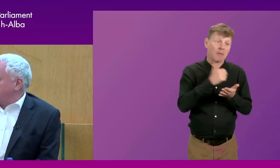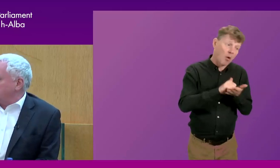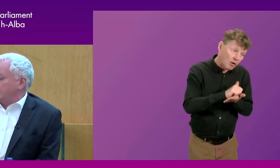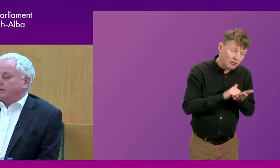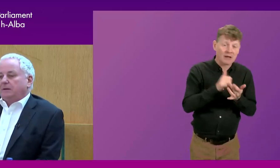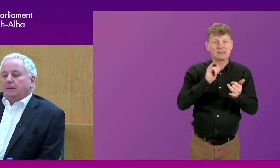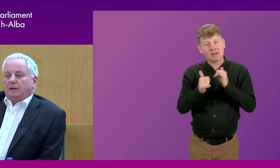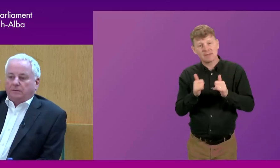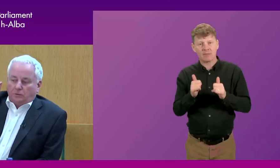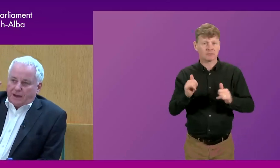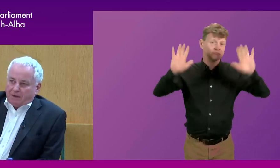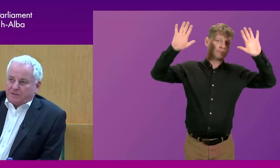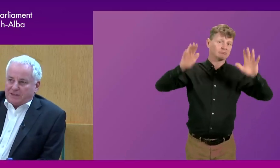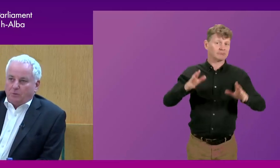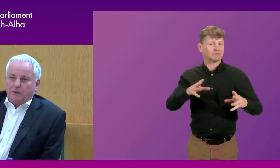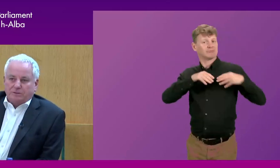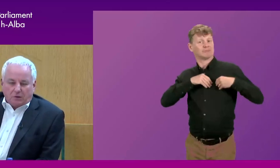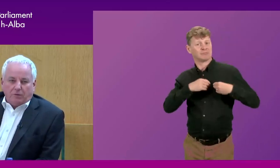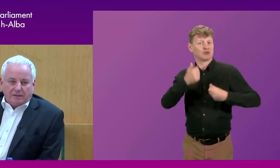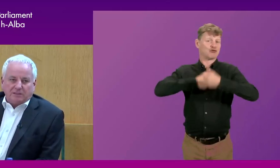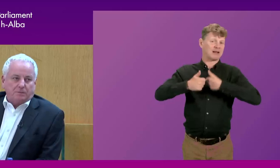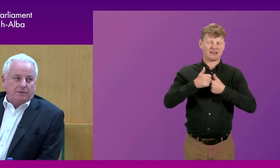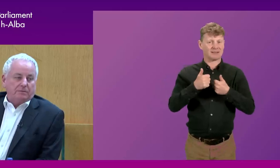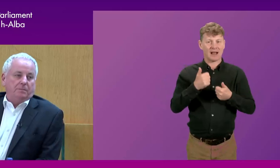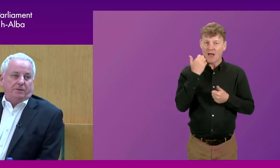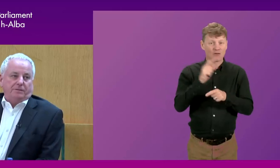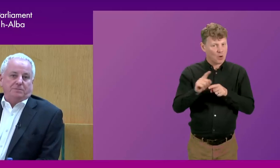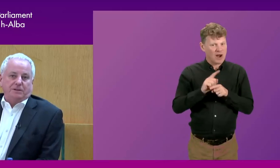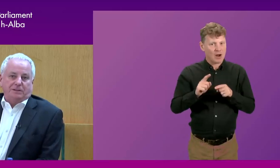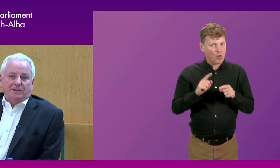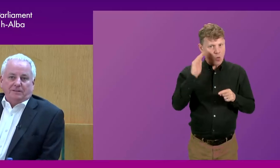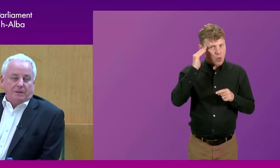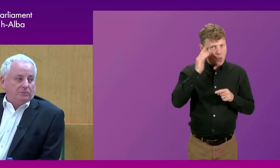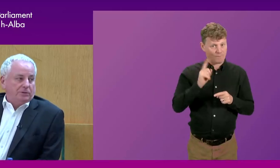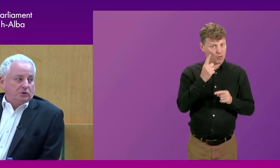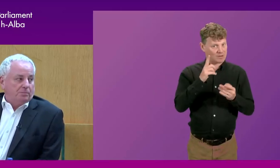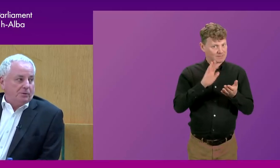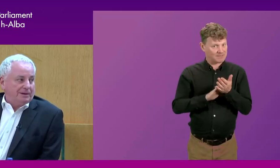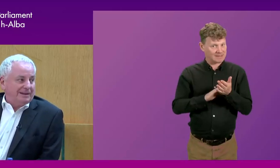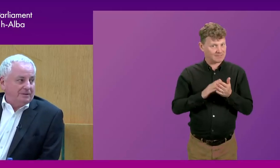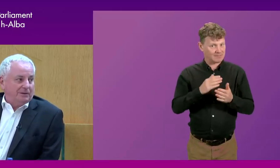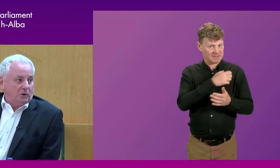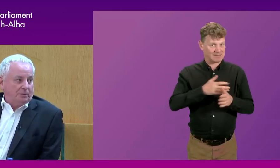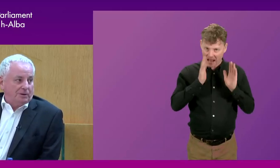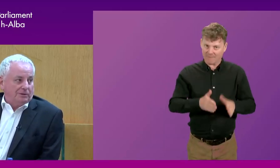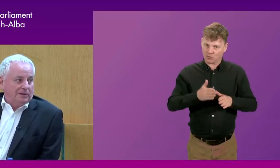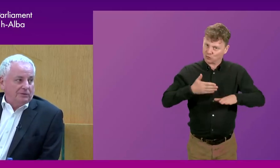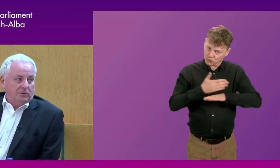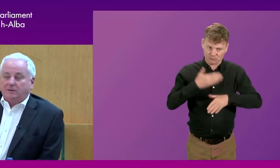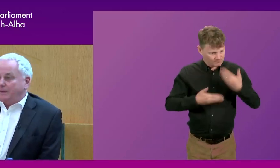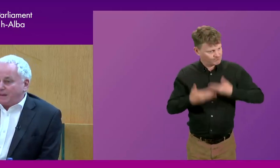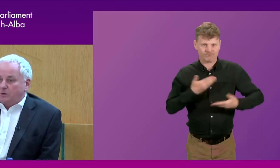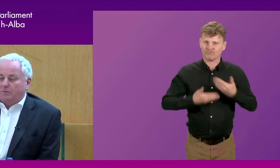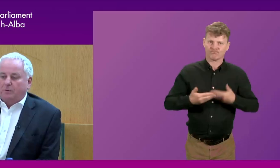and take the credit. To do that every single week was a great discipline for a First Minister, to make them do their job properly and to be on top of what they were